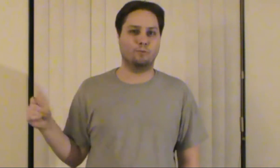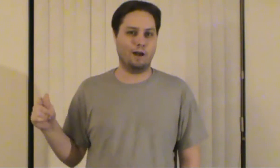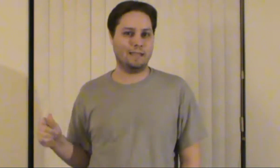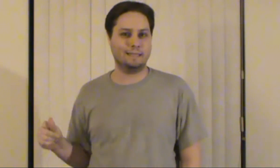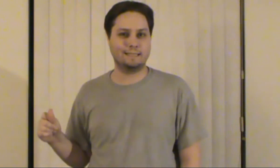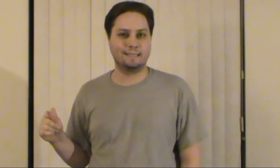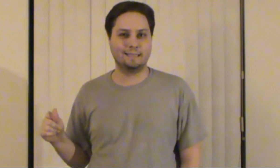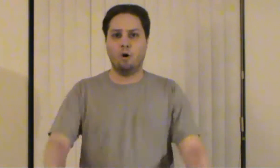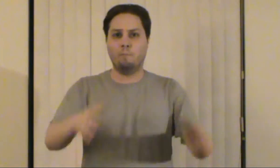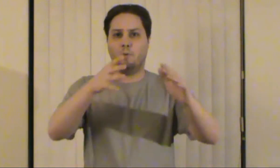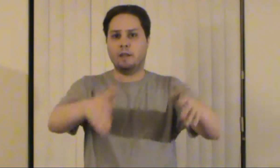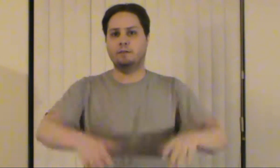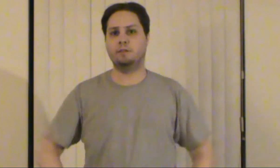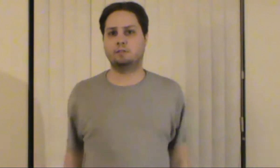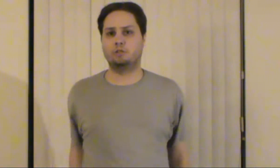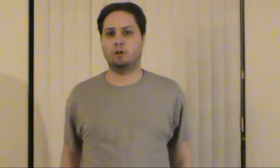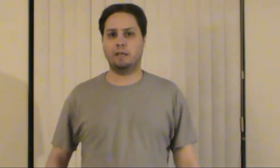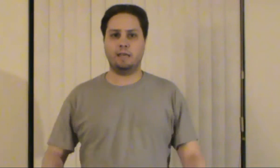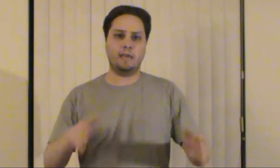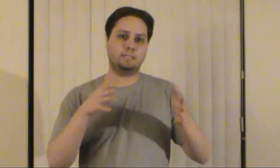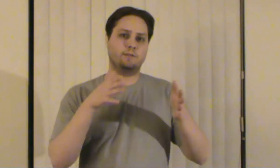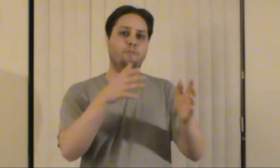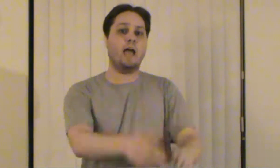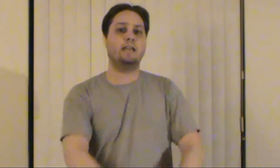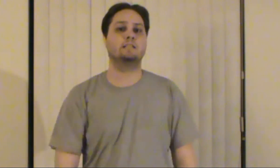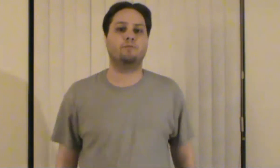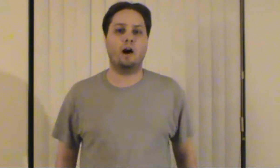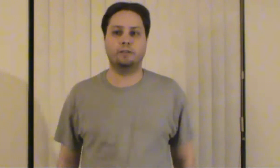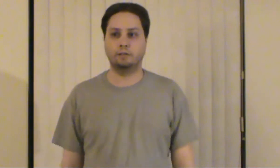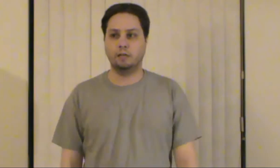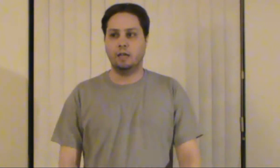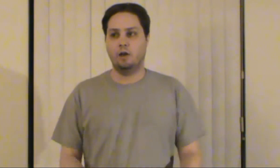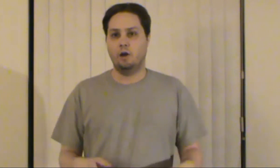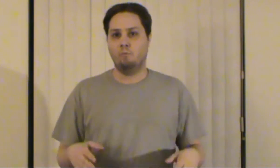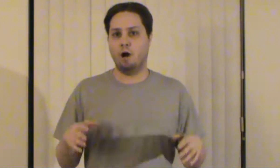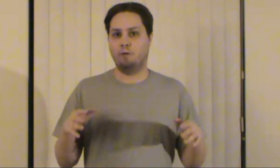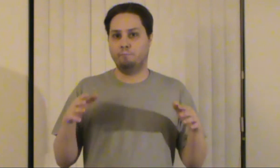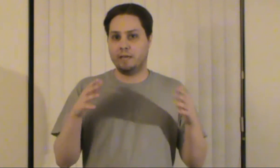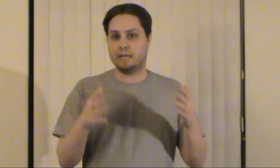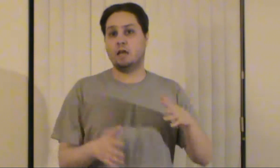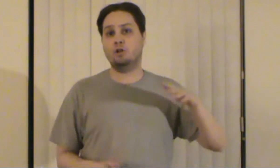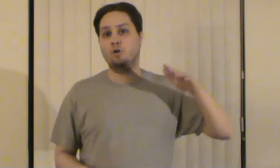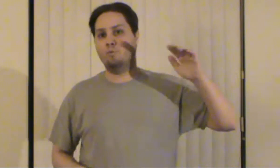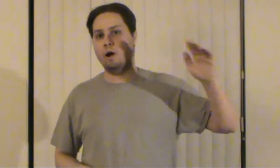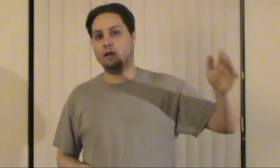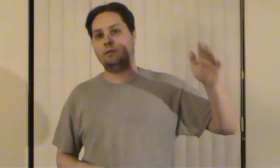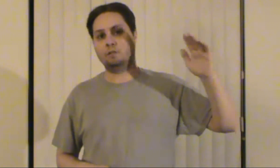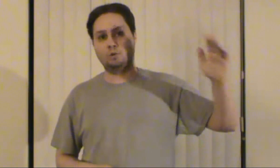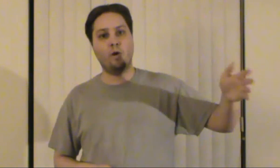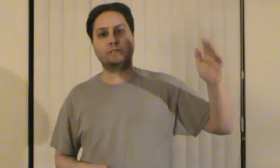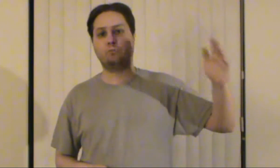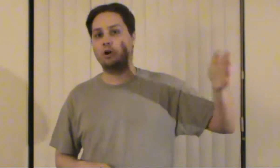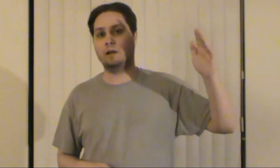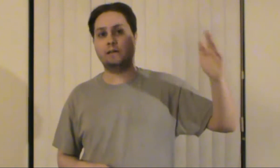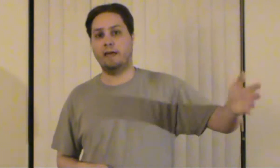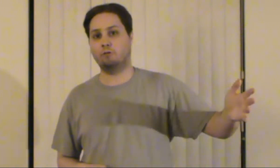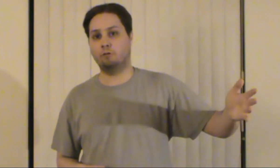right the whole point of this journey is to find his father well because i knew what the twists were in collateral